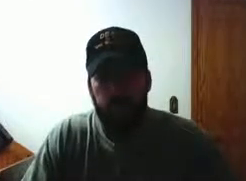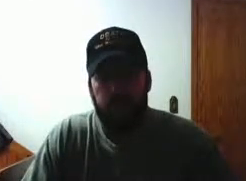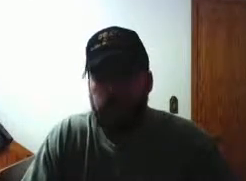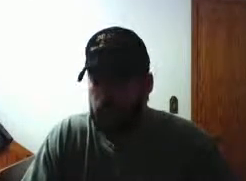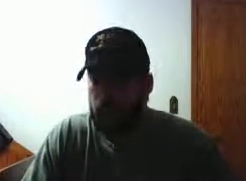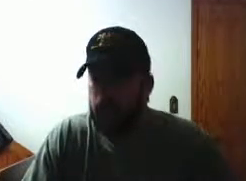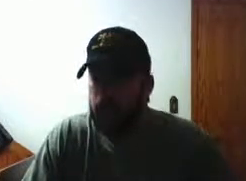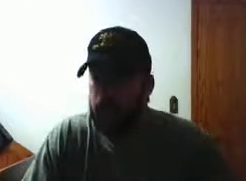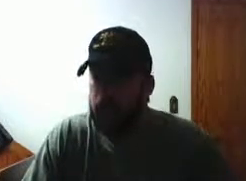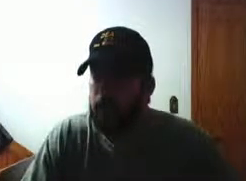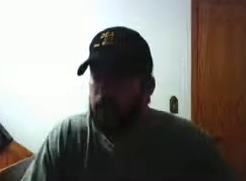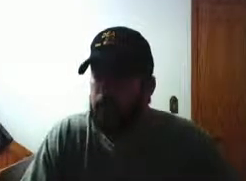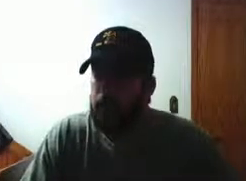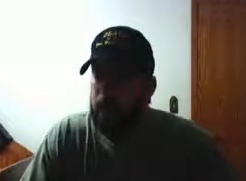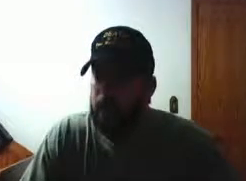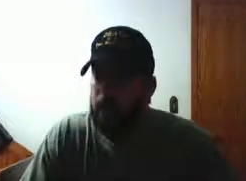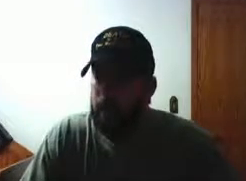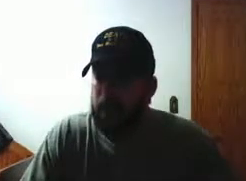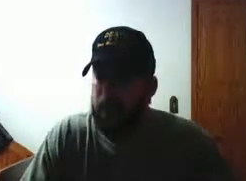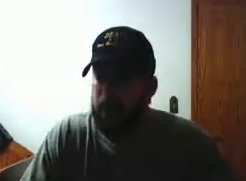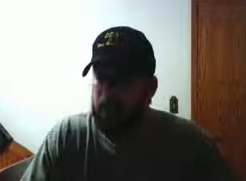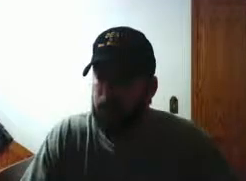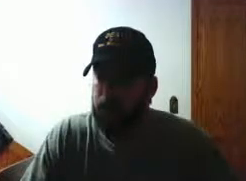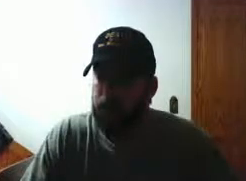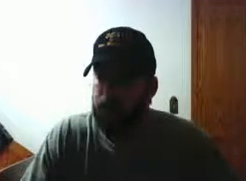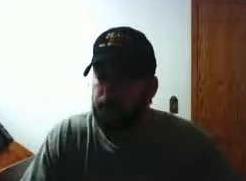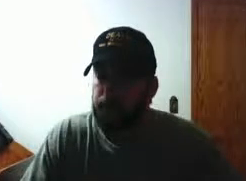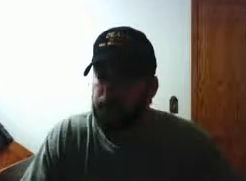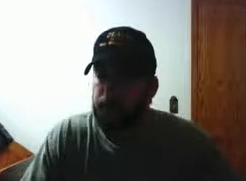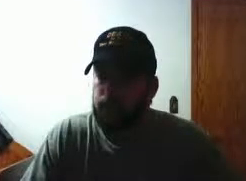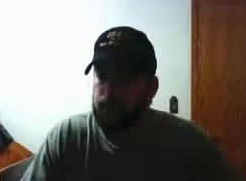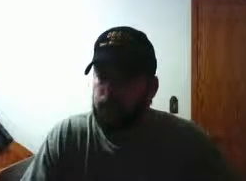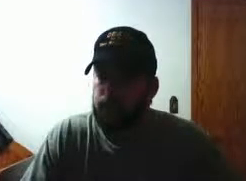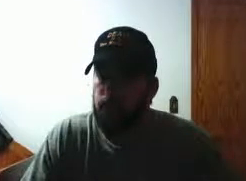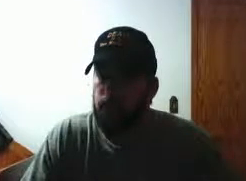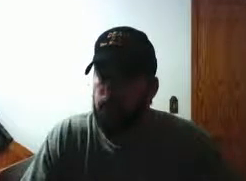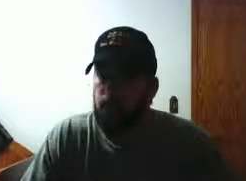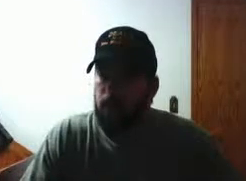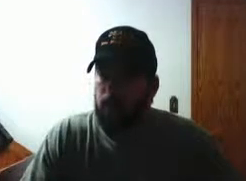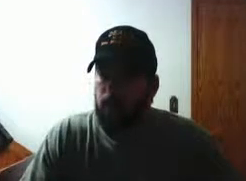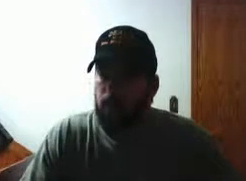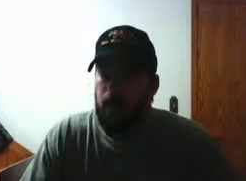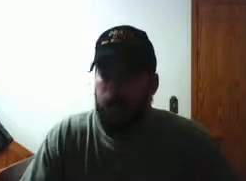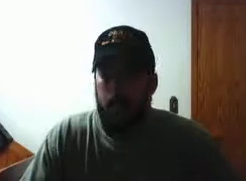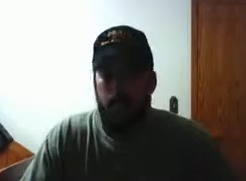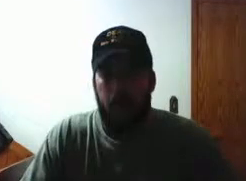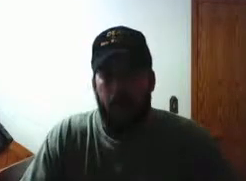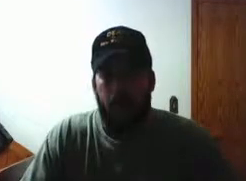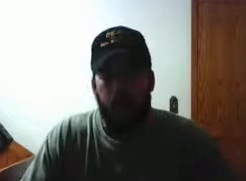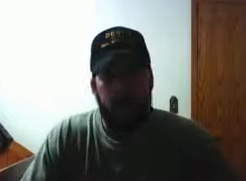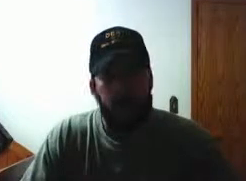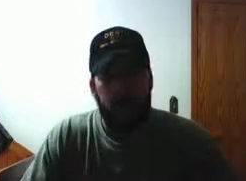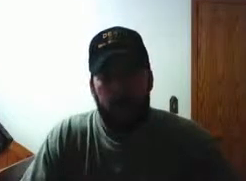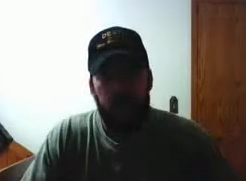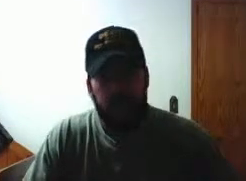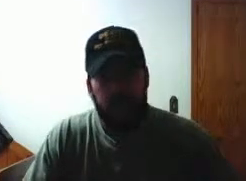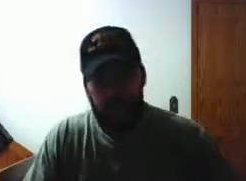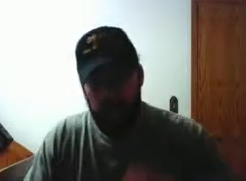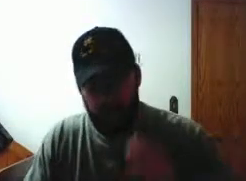what they're up to but but having said that uh i got i gotta i gotta tell you if critical